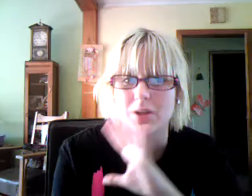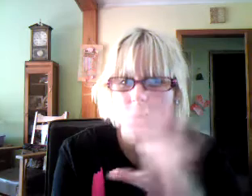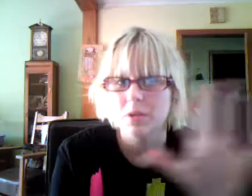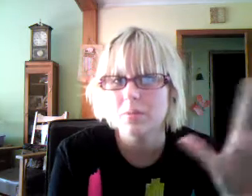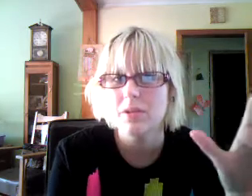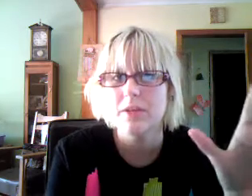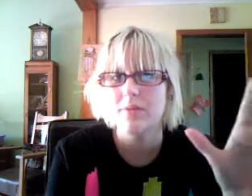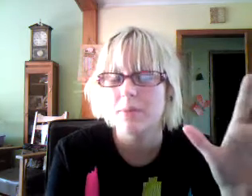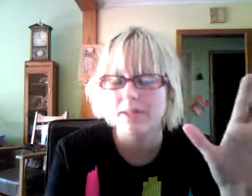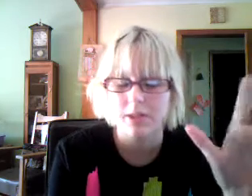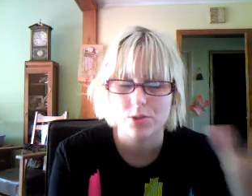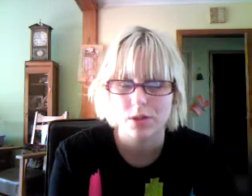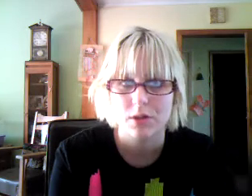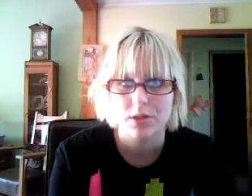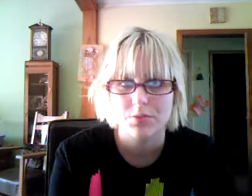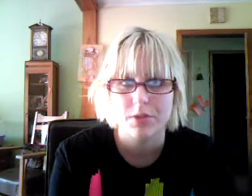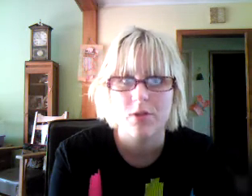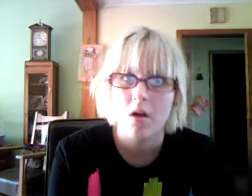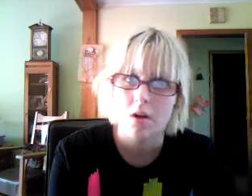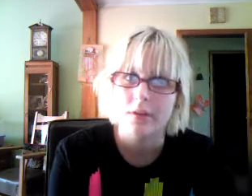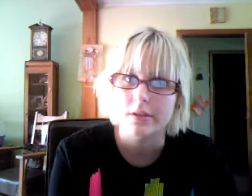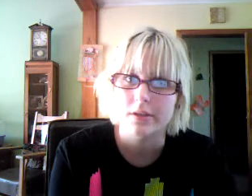totally believe that bisexuality is real, obviously.